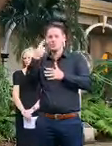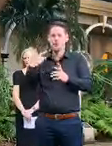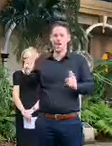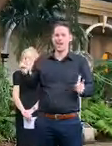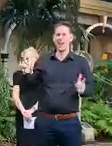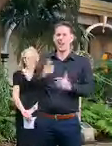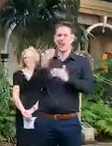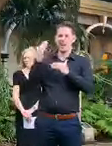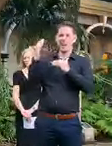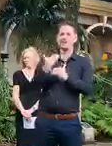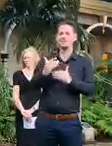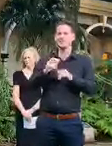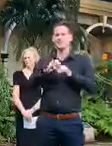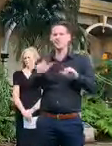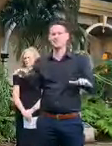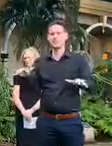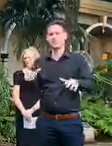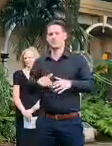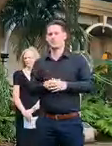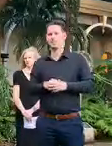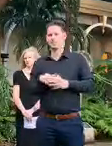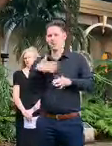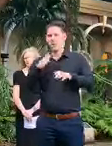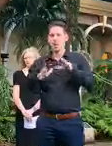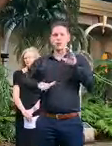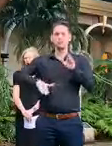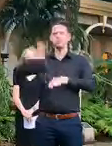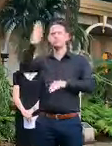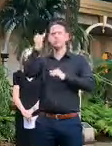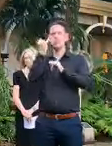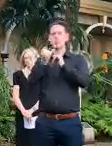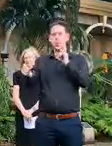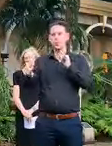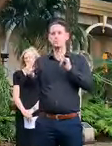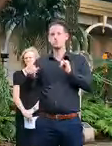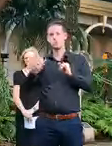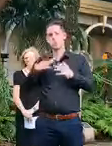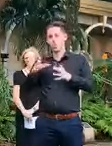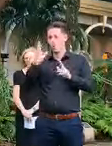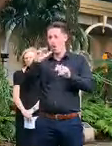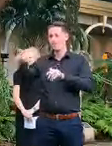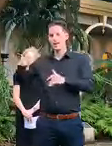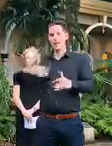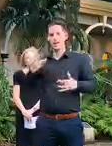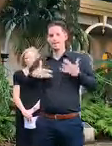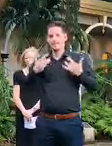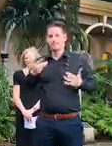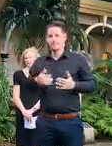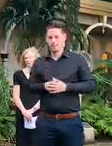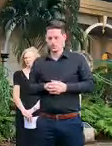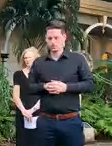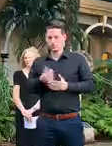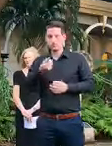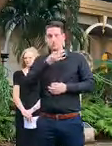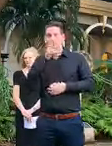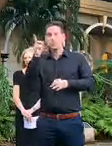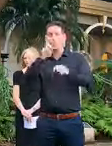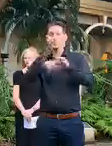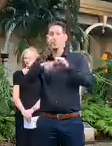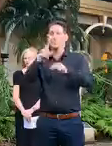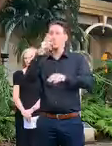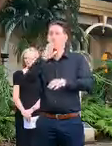help flatten that curve and will help protect lives so i'm asking queenslanders